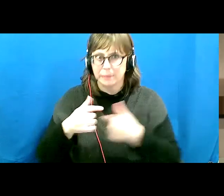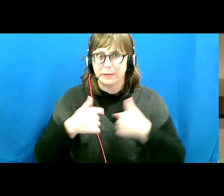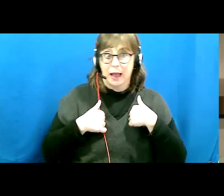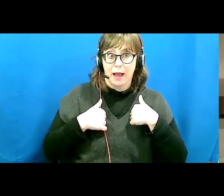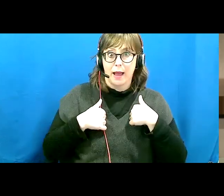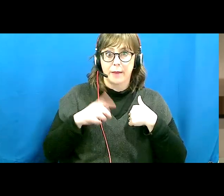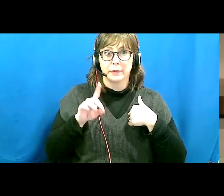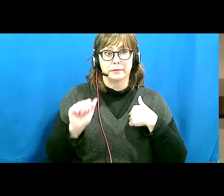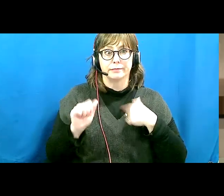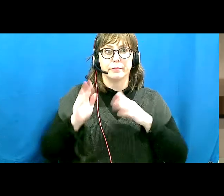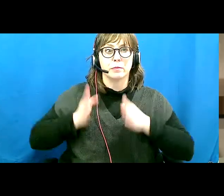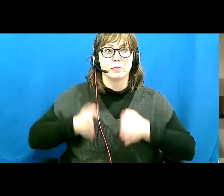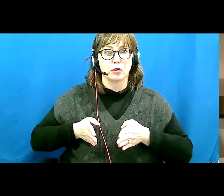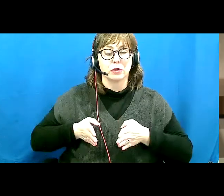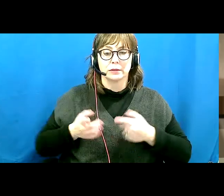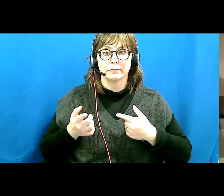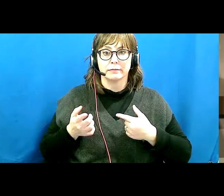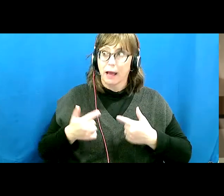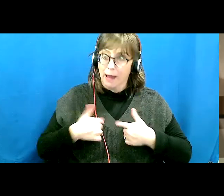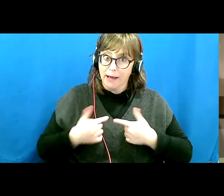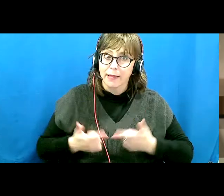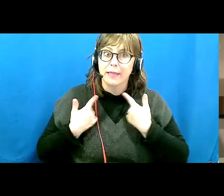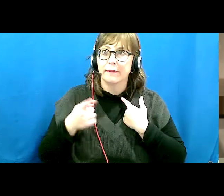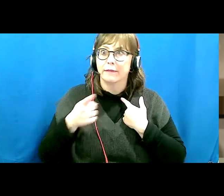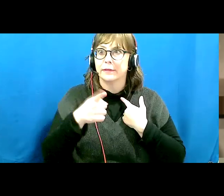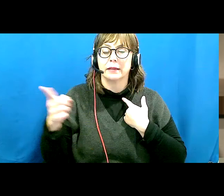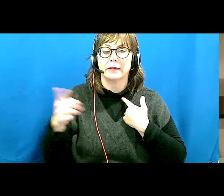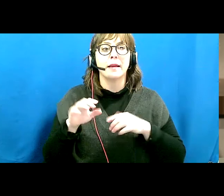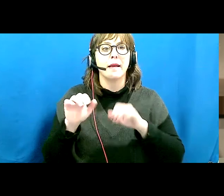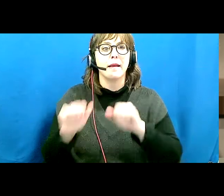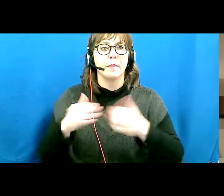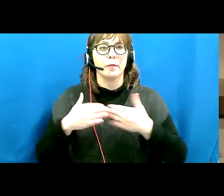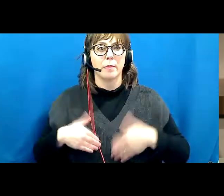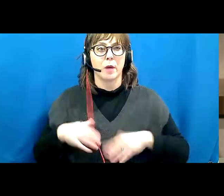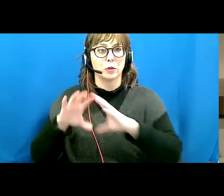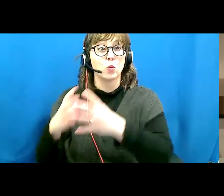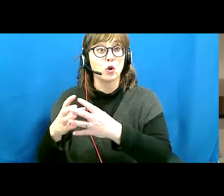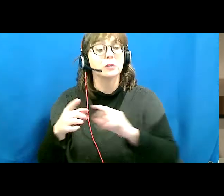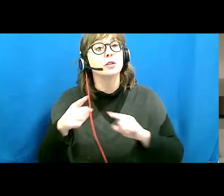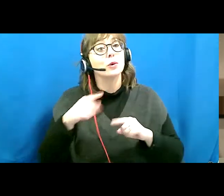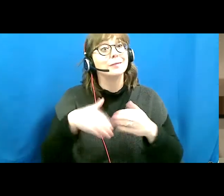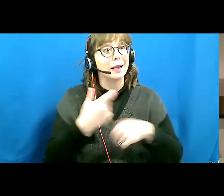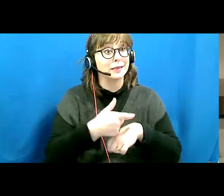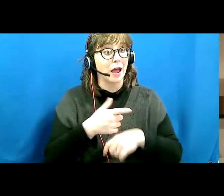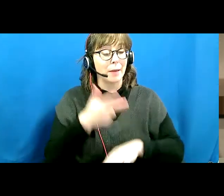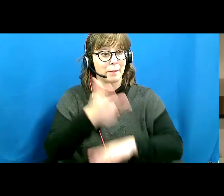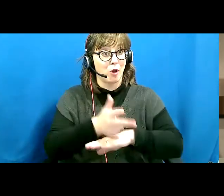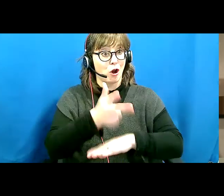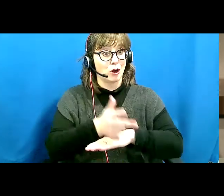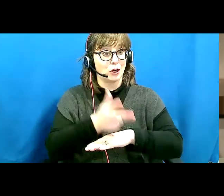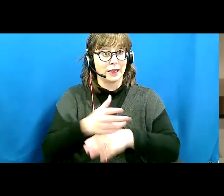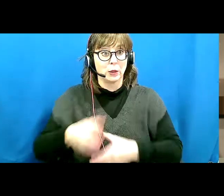that I am a disabled person clearly living in an able-bodied world. The next time you go to put a quarter in a parking meter,